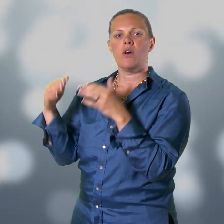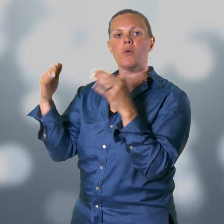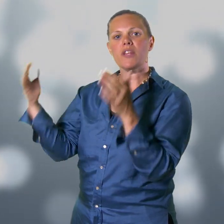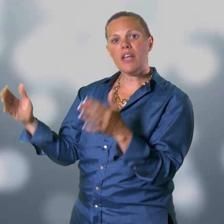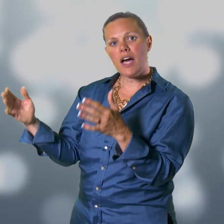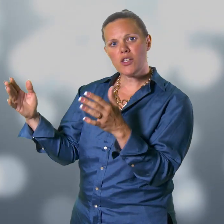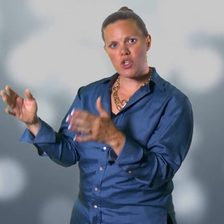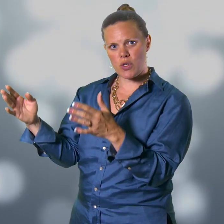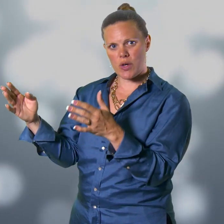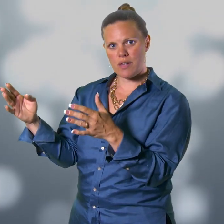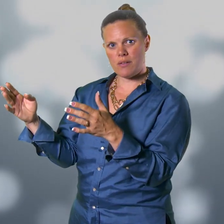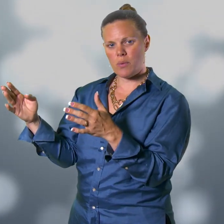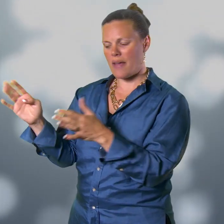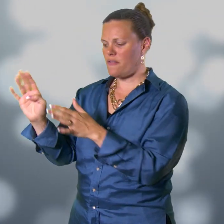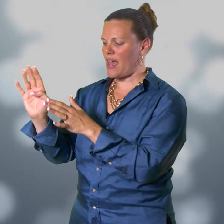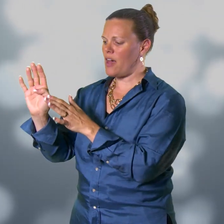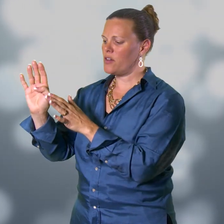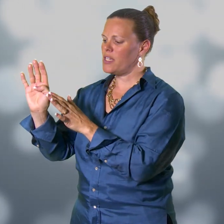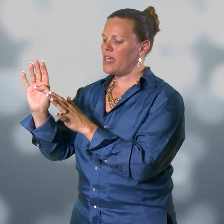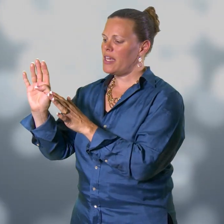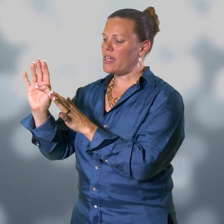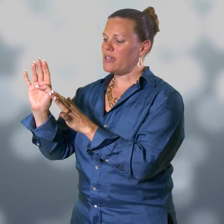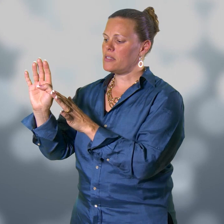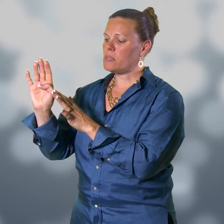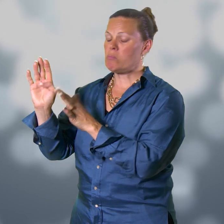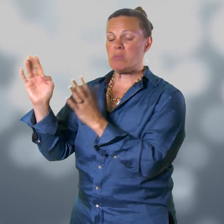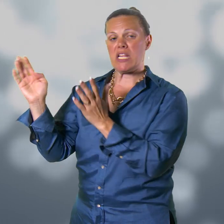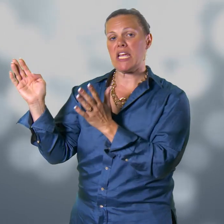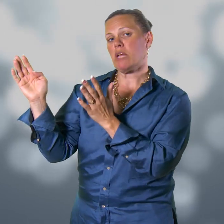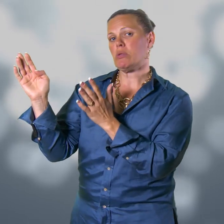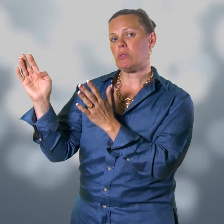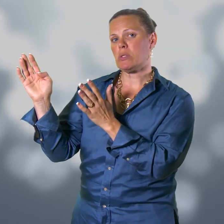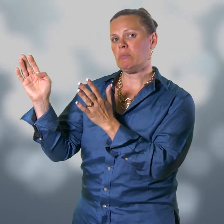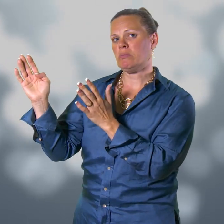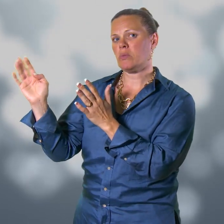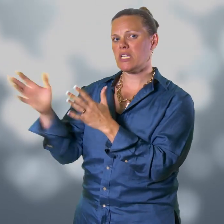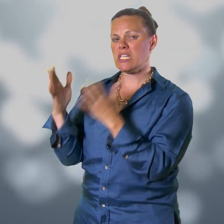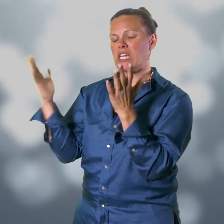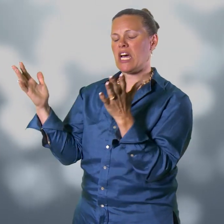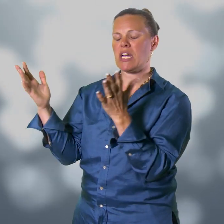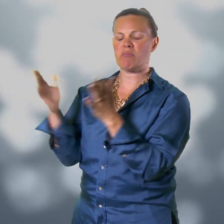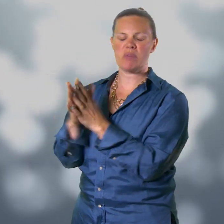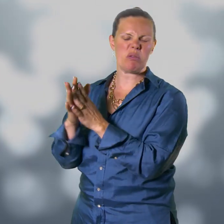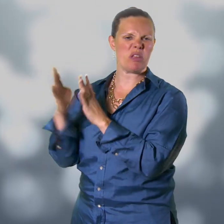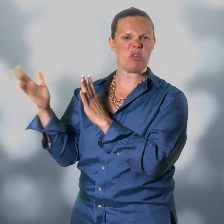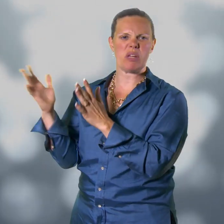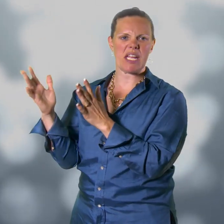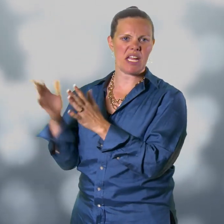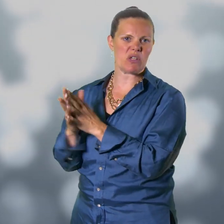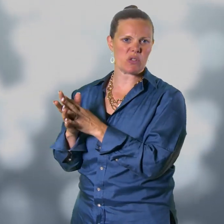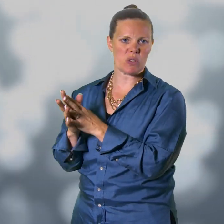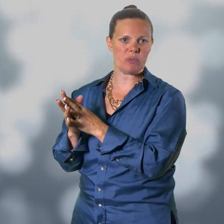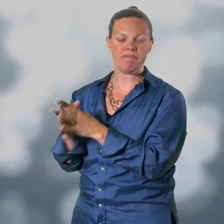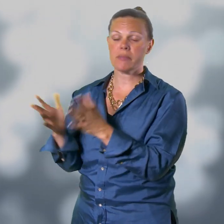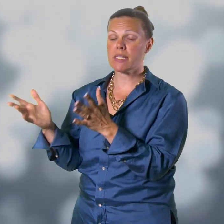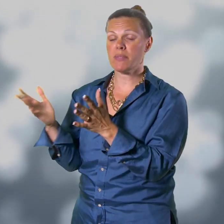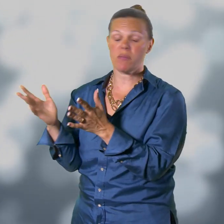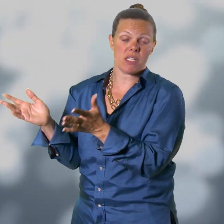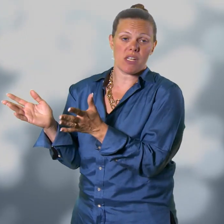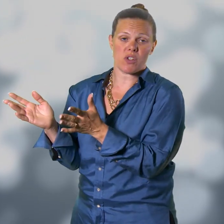With young children, what I've found is they like animals. When I say young, probably three to eight years old, sometimes teenagers